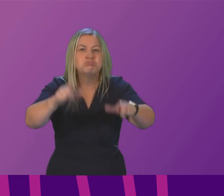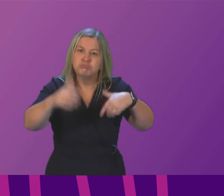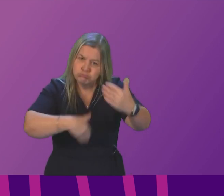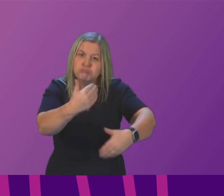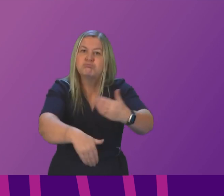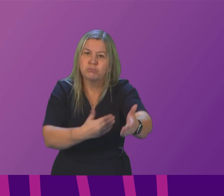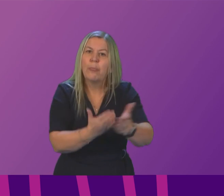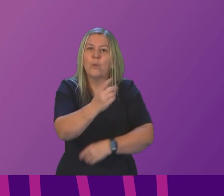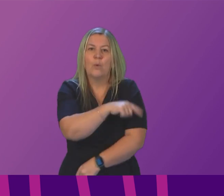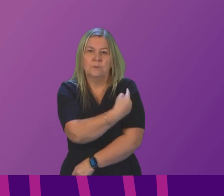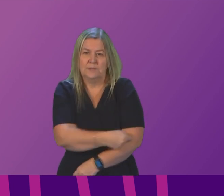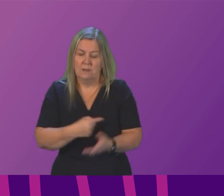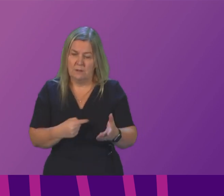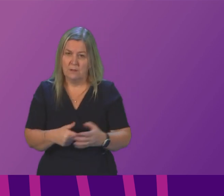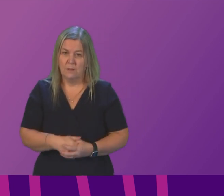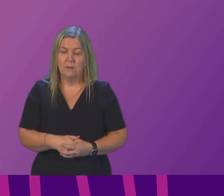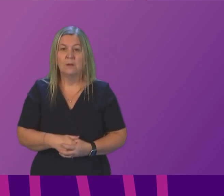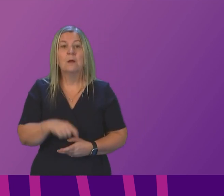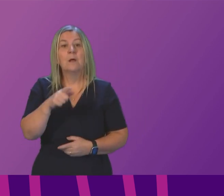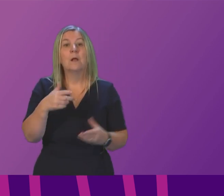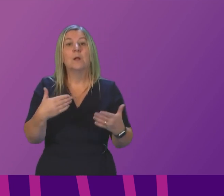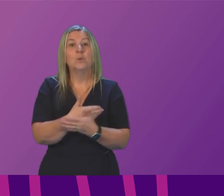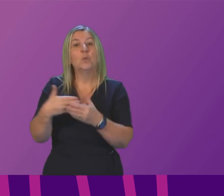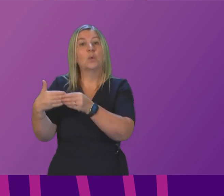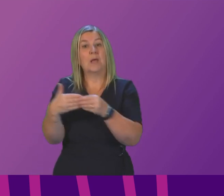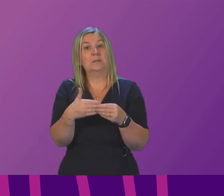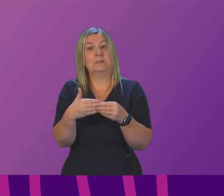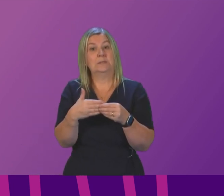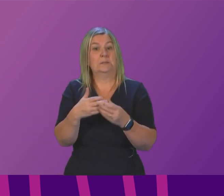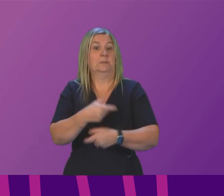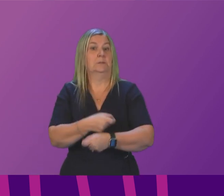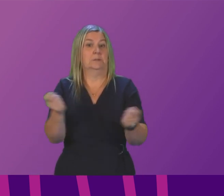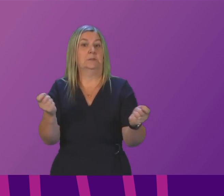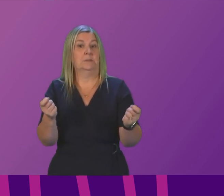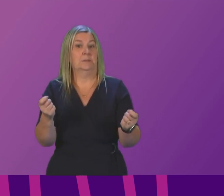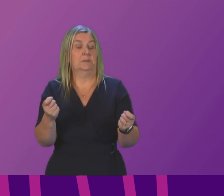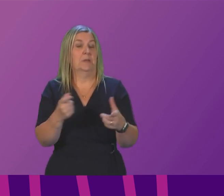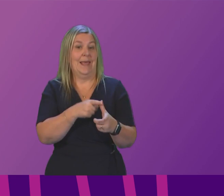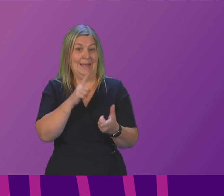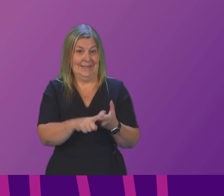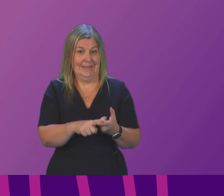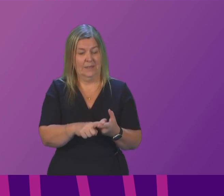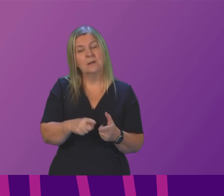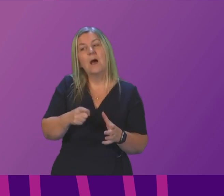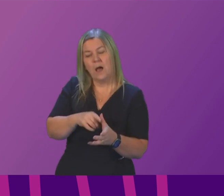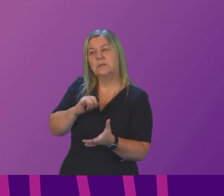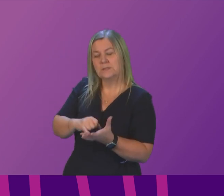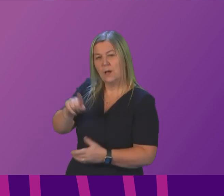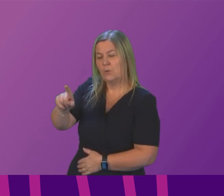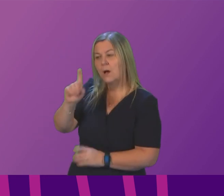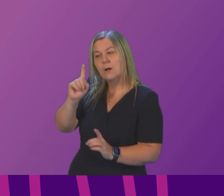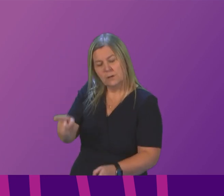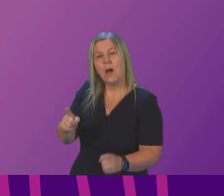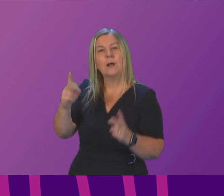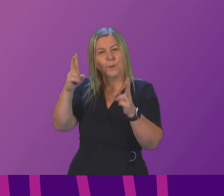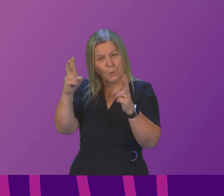and that brings me to the issue of the new guidance that has been issued for A&E and this is where Anas Sarwar can't quote the